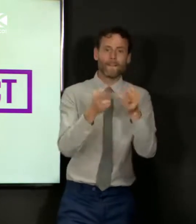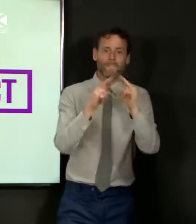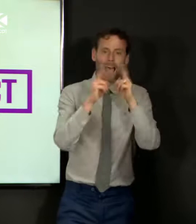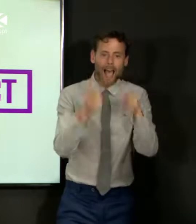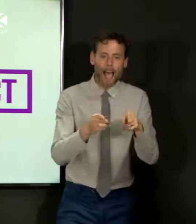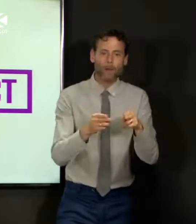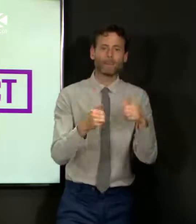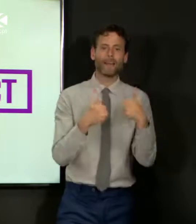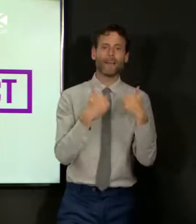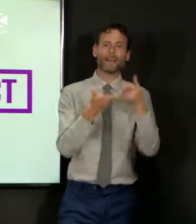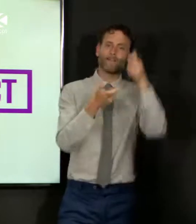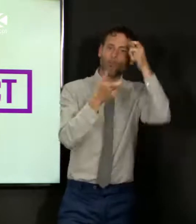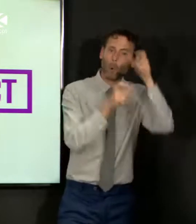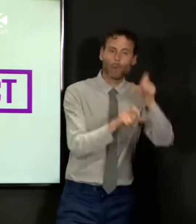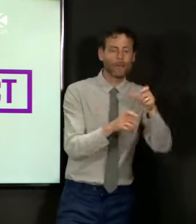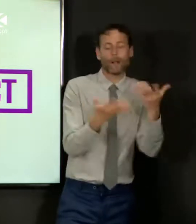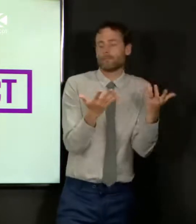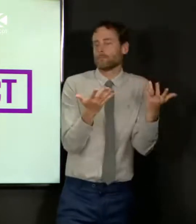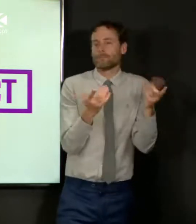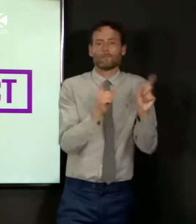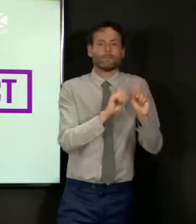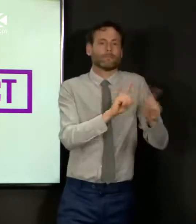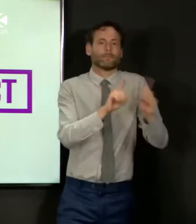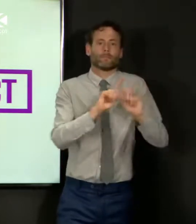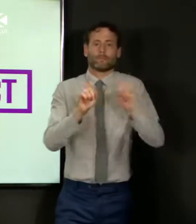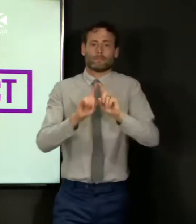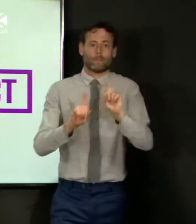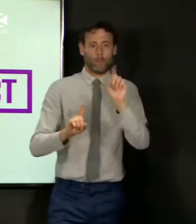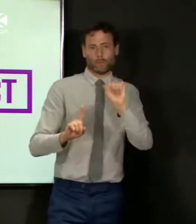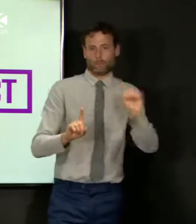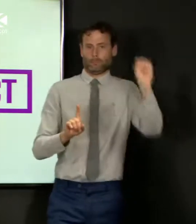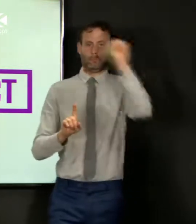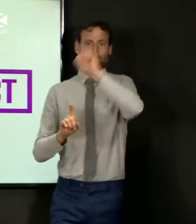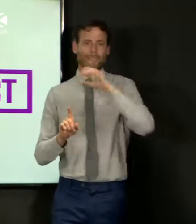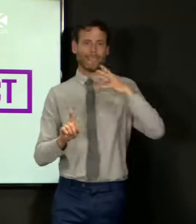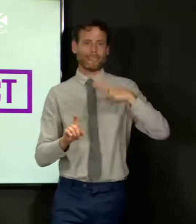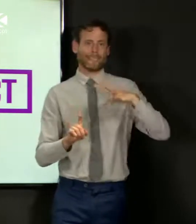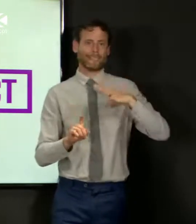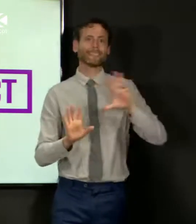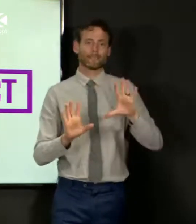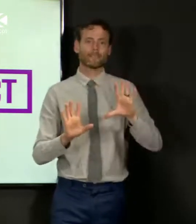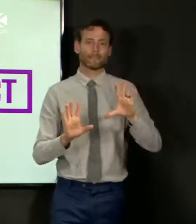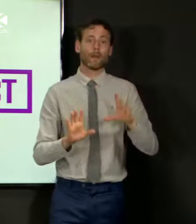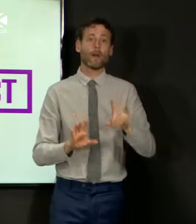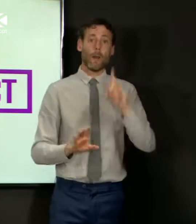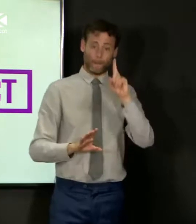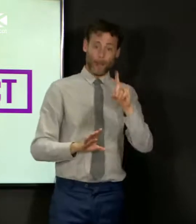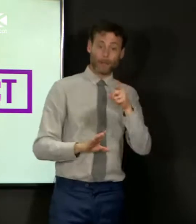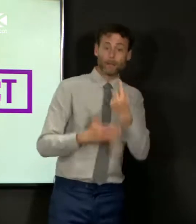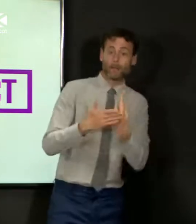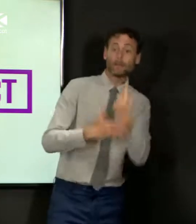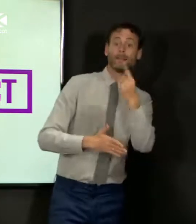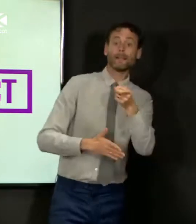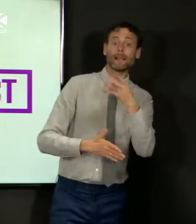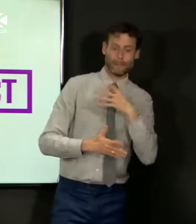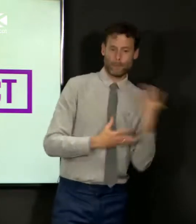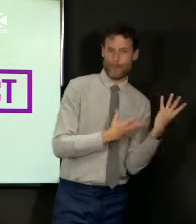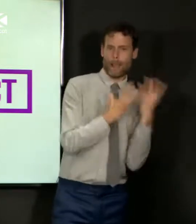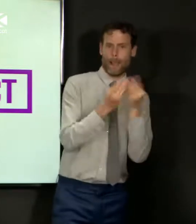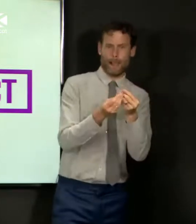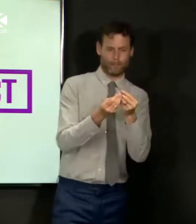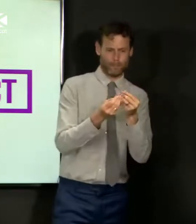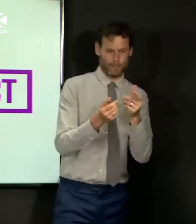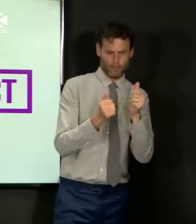hotel? Because it needs to go with what are the local arrangements, but it will be available and it will be quality